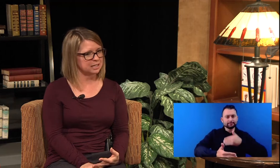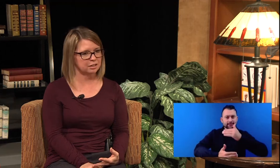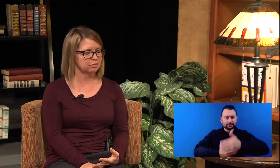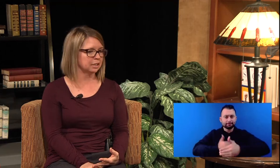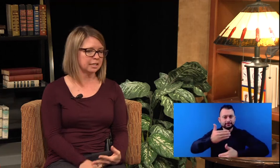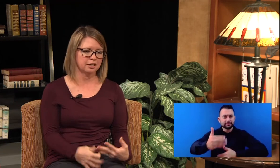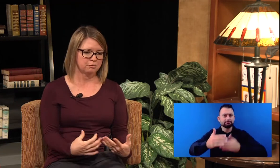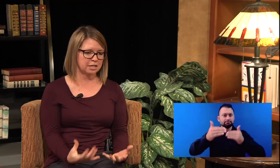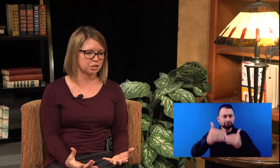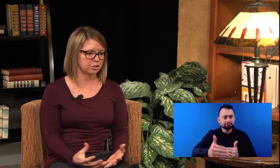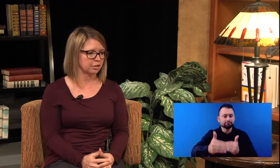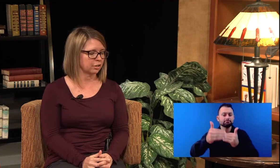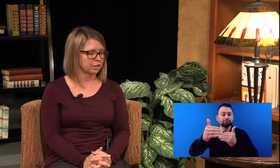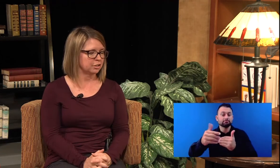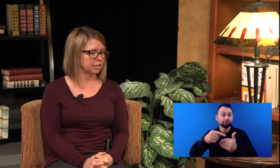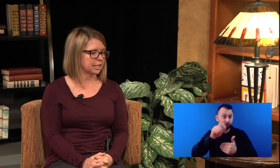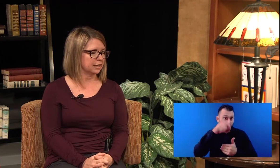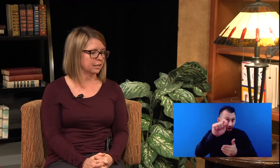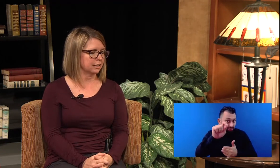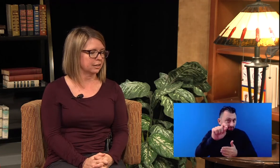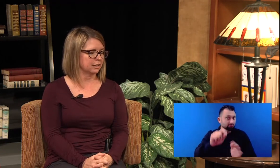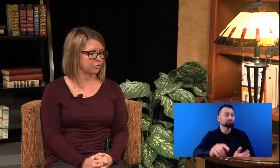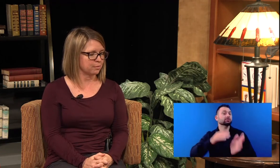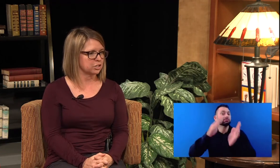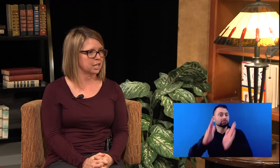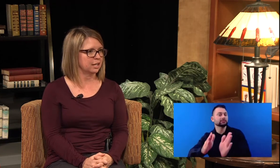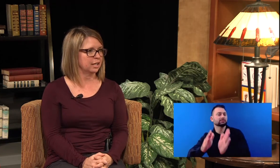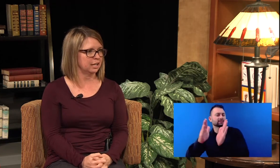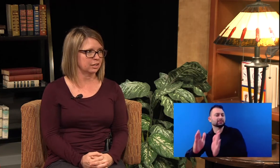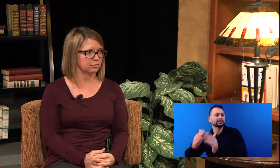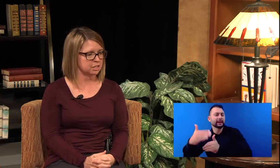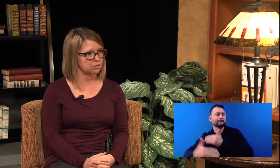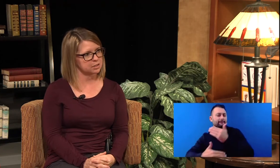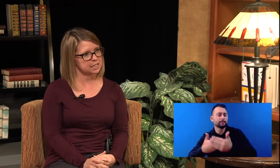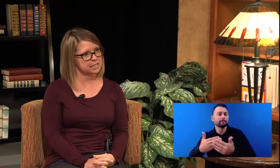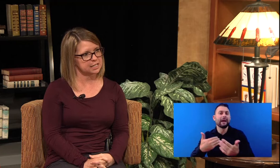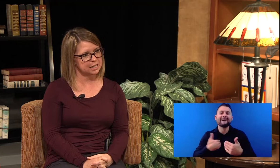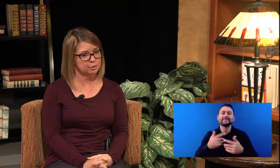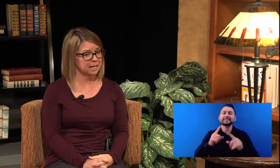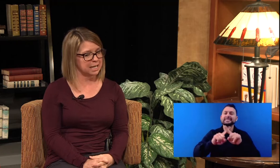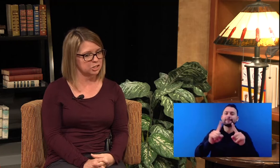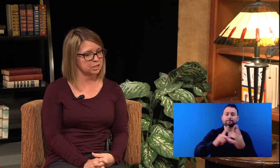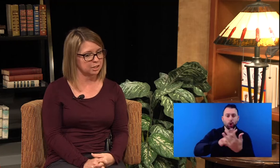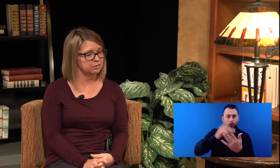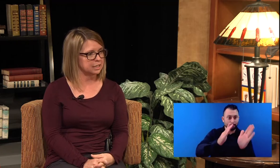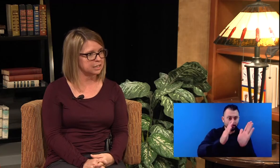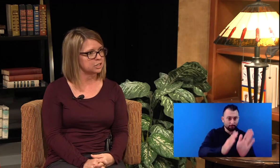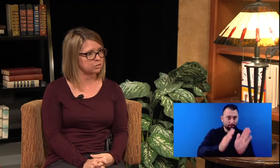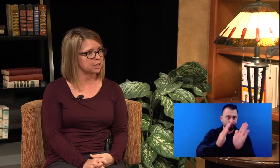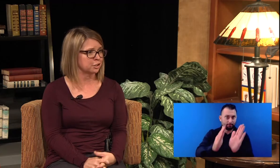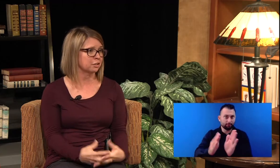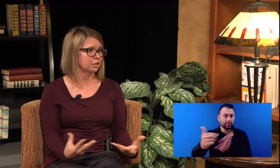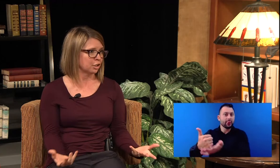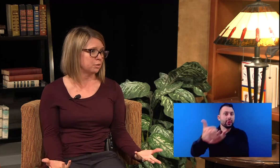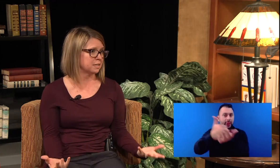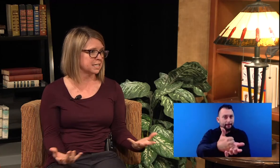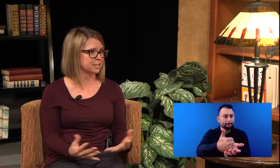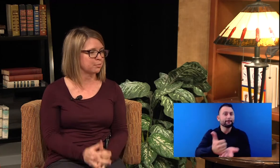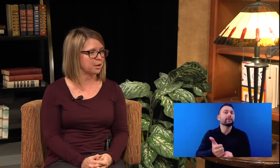and really make sure you're, you're getting the, the information and the resources and the medication that you need to get your immune system, um,